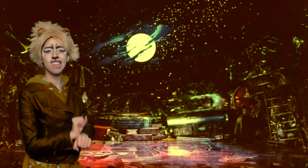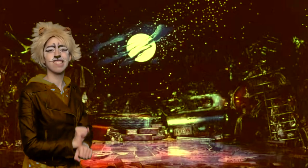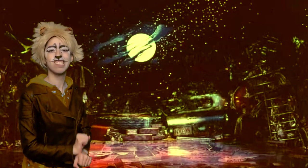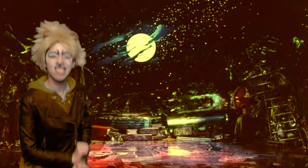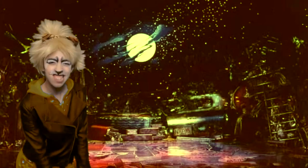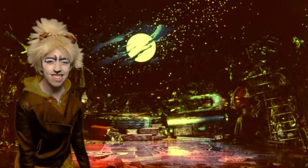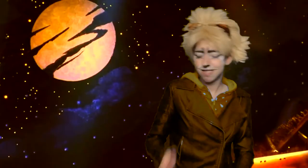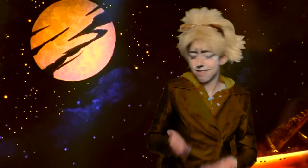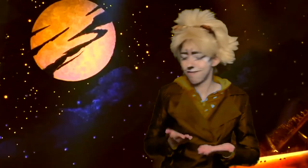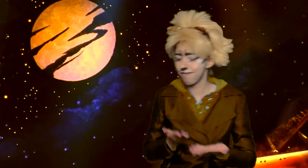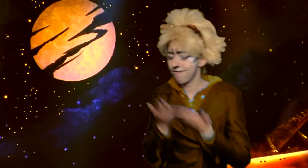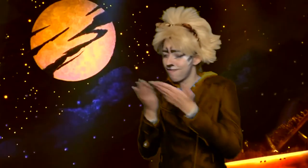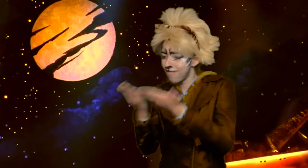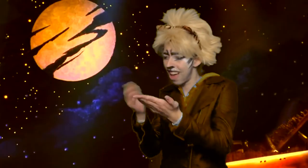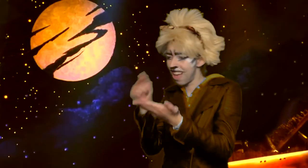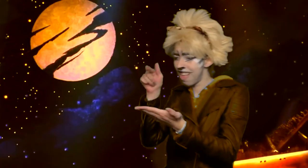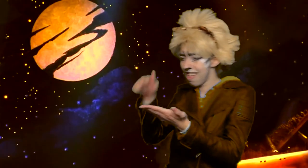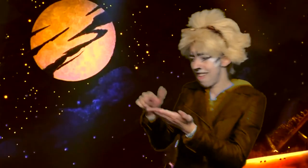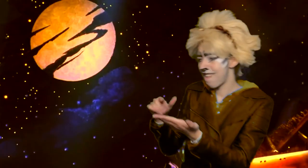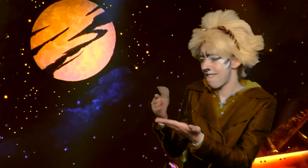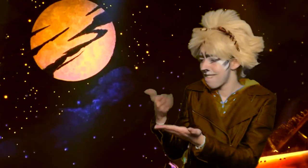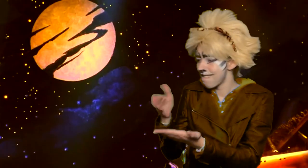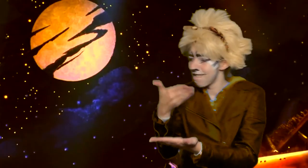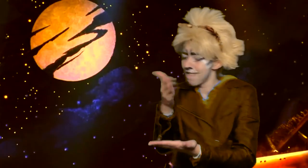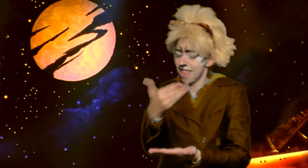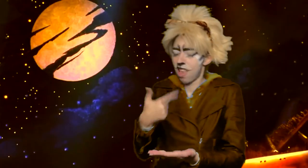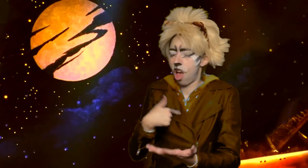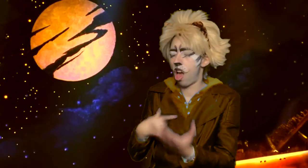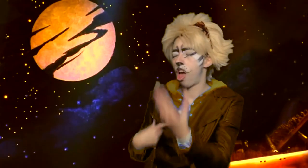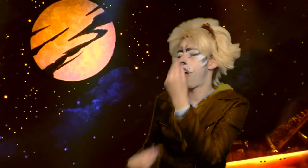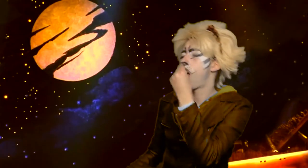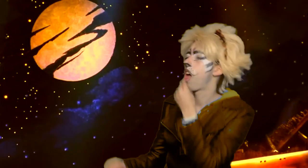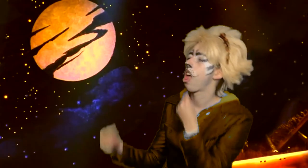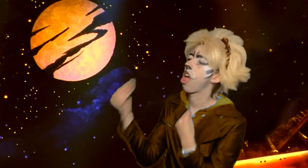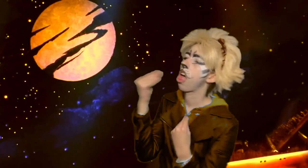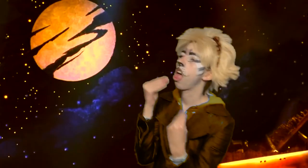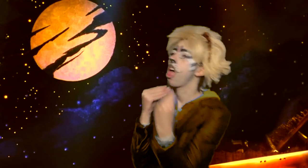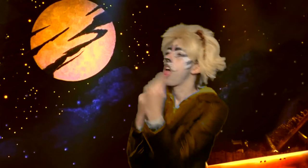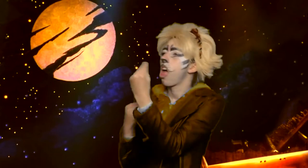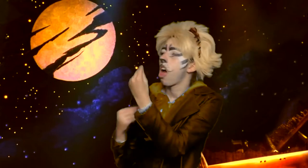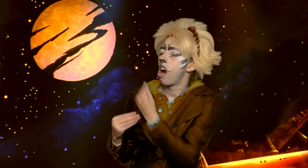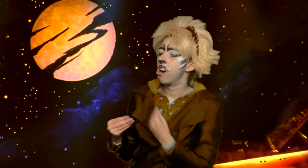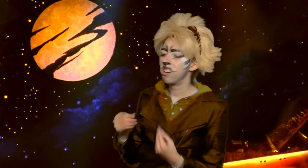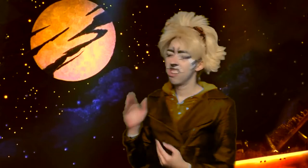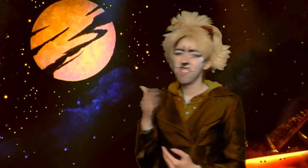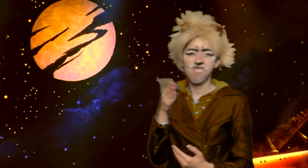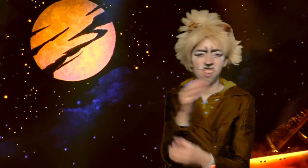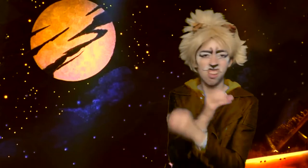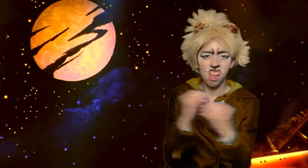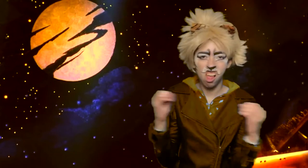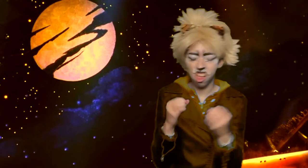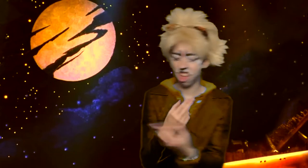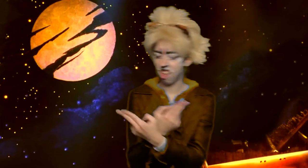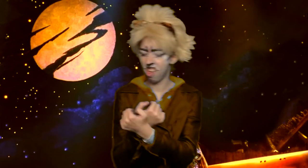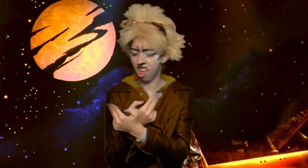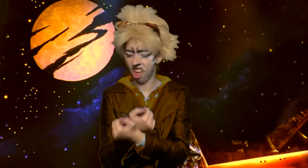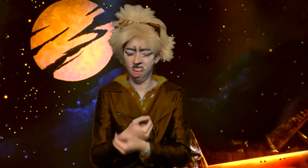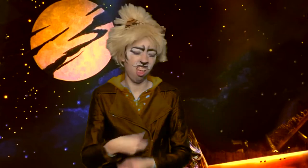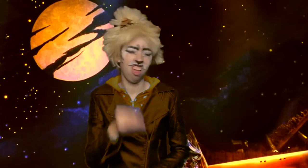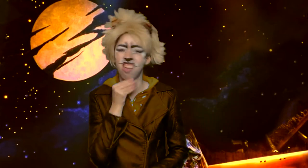Now if you offer me fish, then I always want to feast And if there isn't any fish, then I won't eat